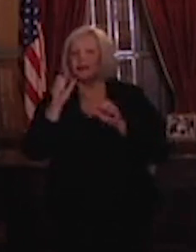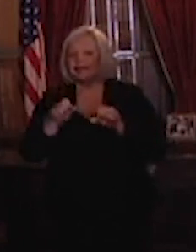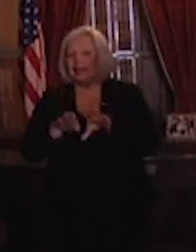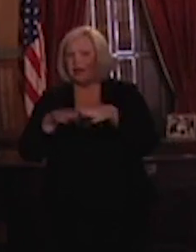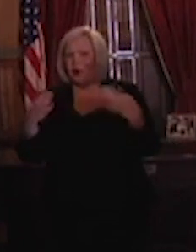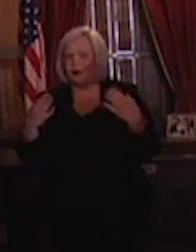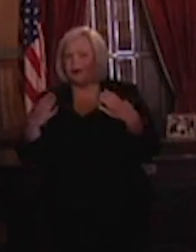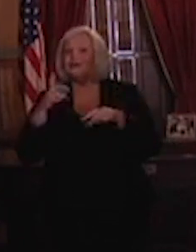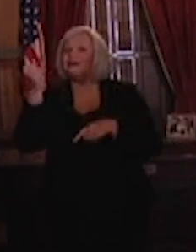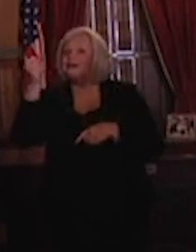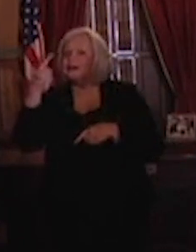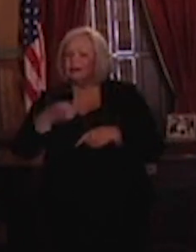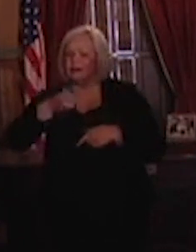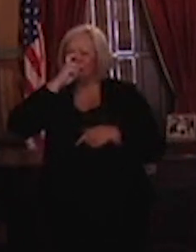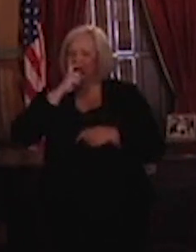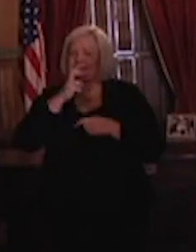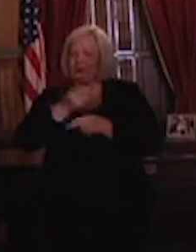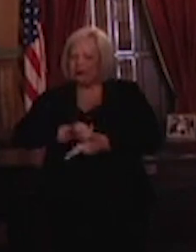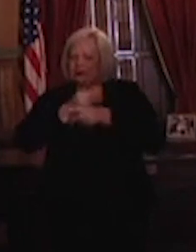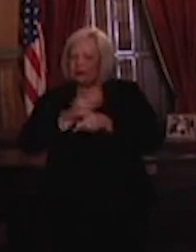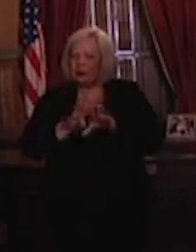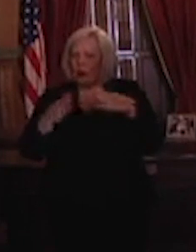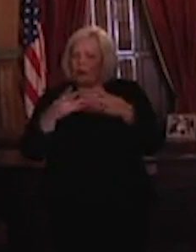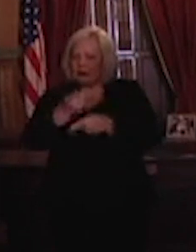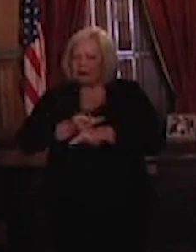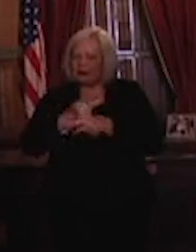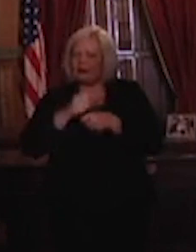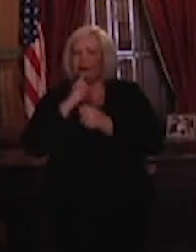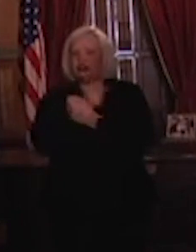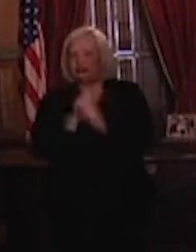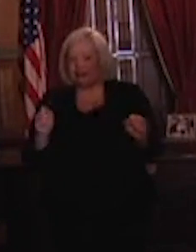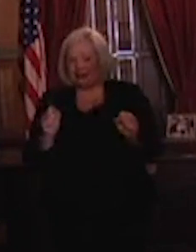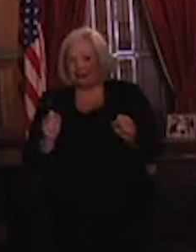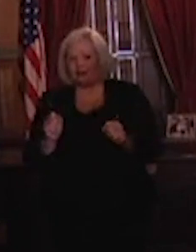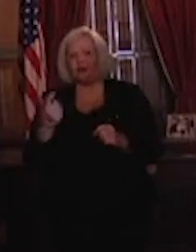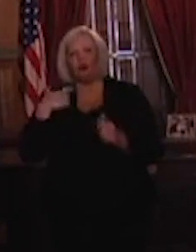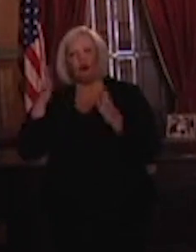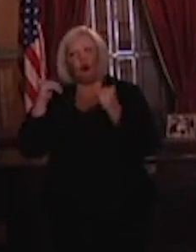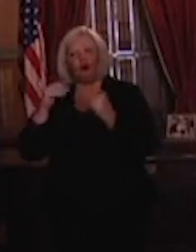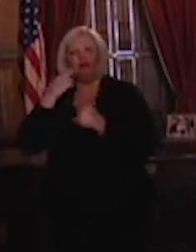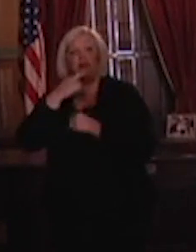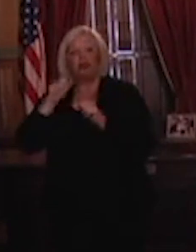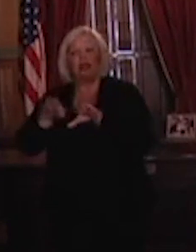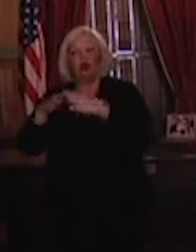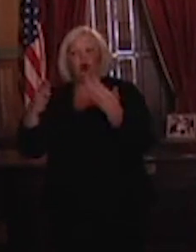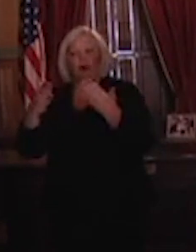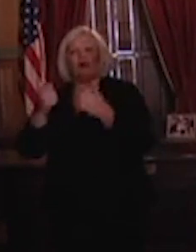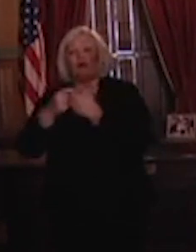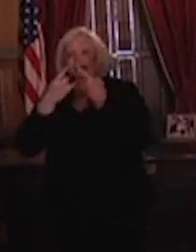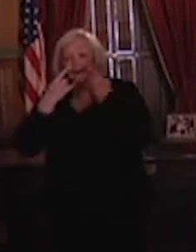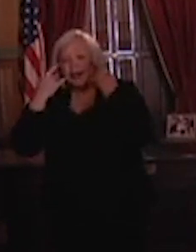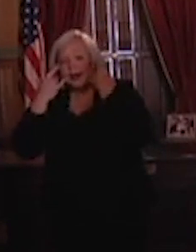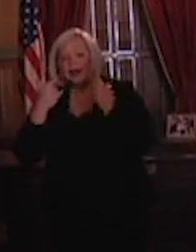measures in place on February 1st. We're working on a path to allow indoor dining at restaurants with safety measures such as mask